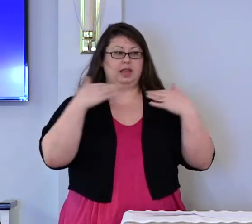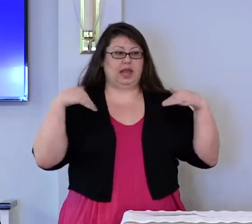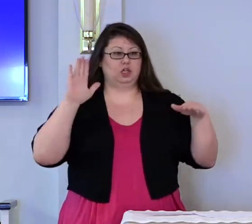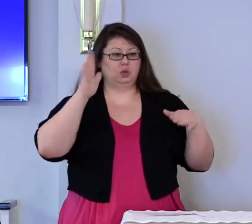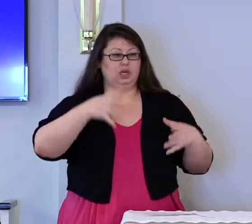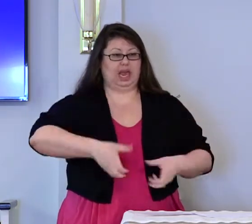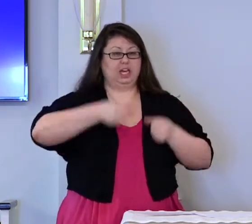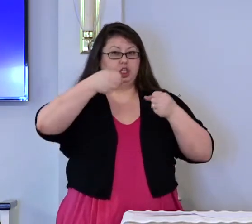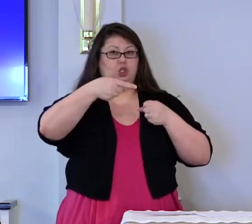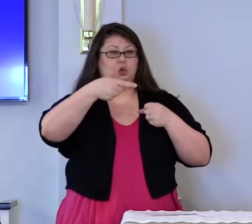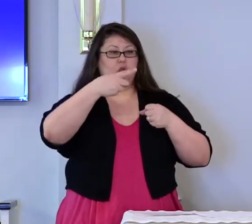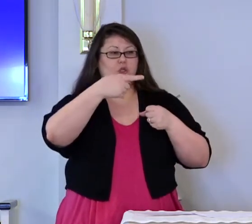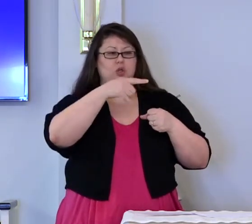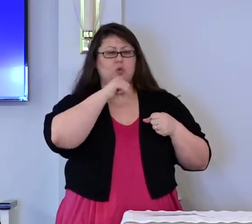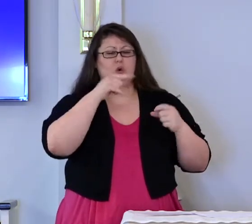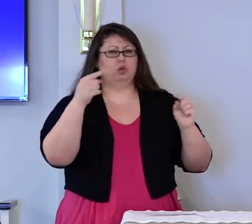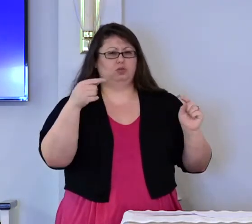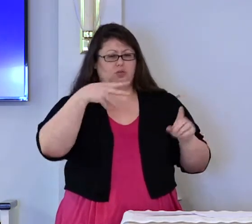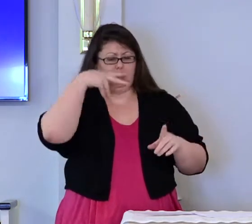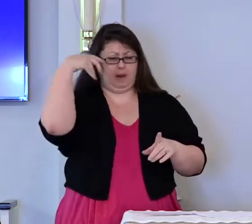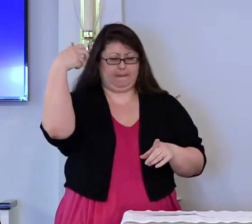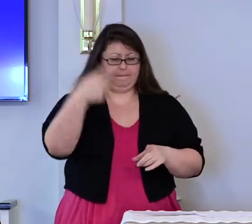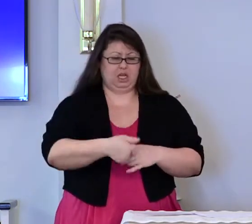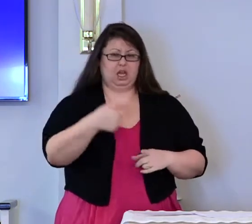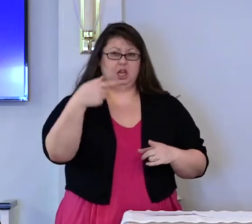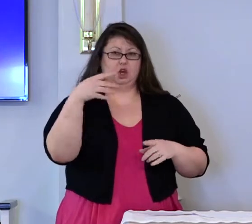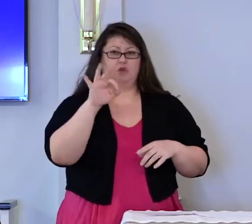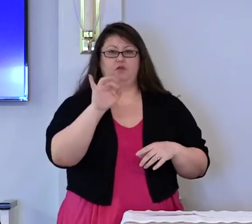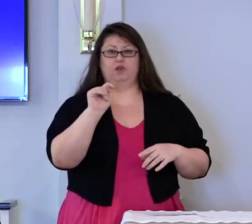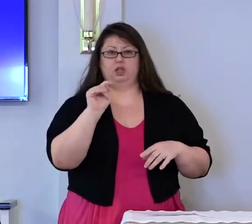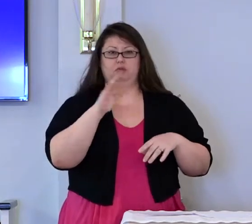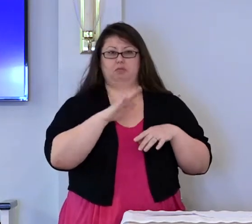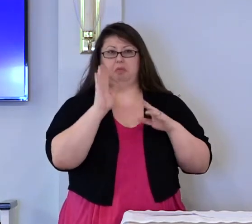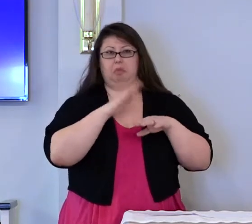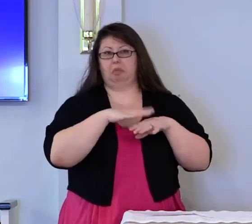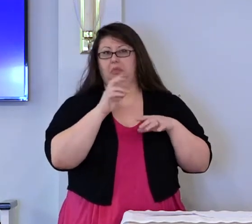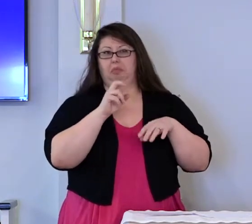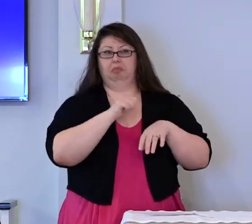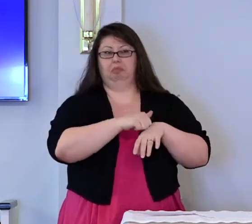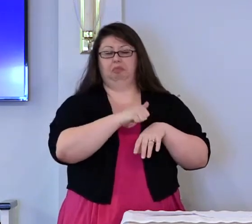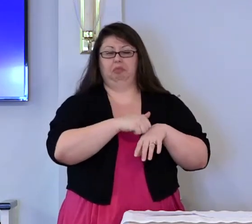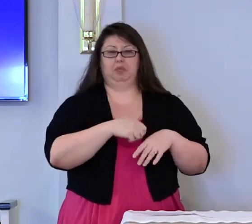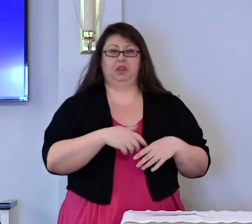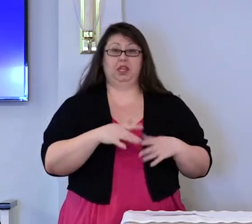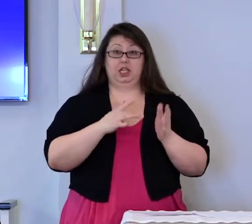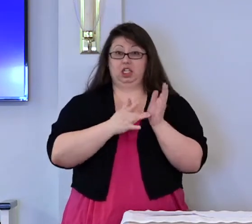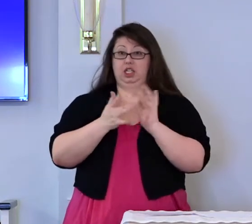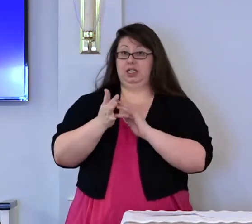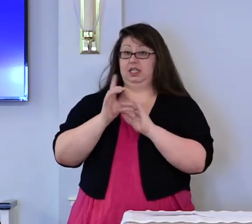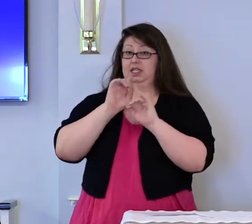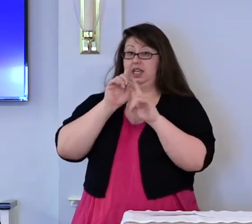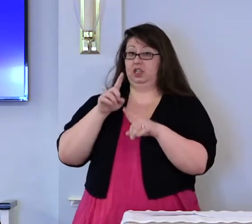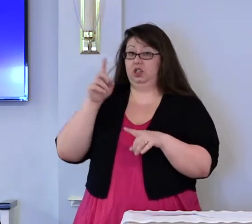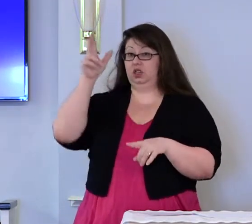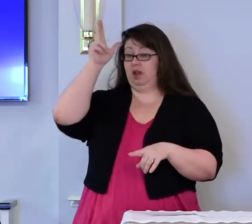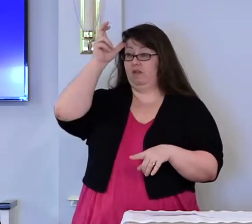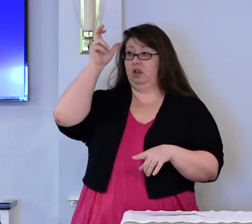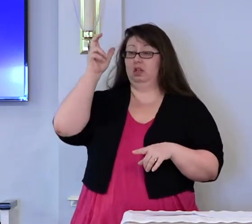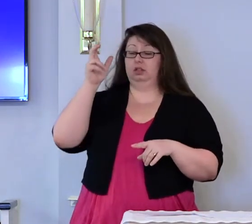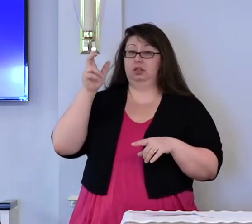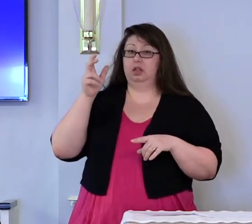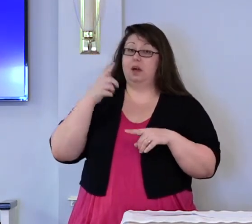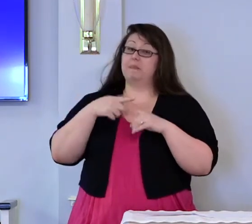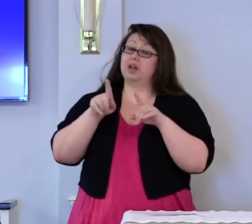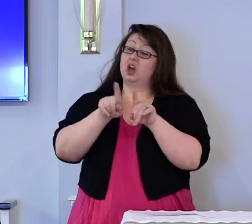you so that you will not hit your foot on a rock. Jesus answered, but it